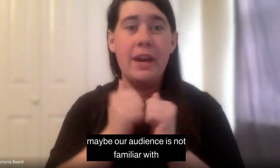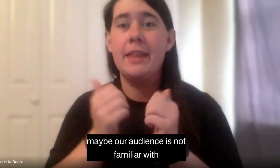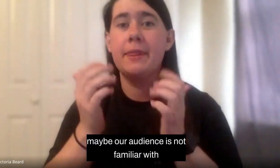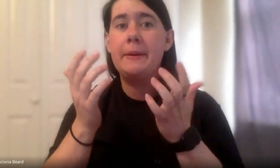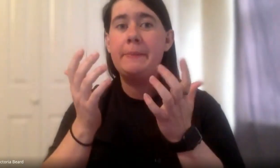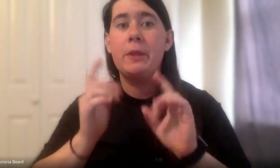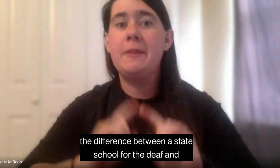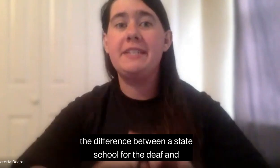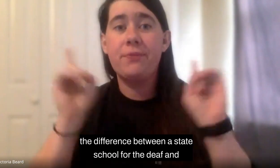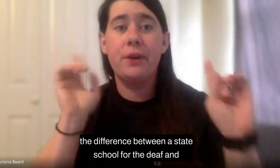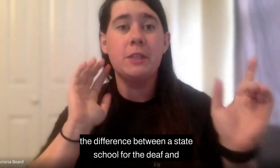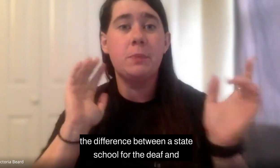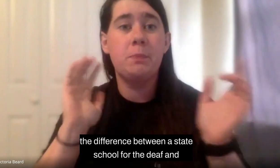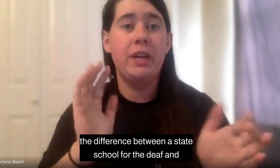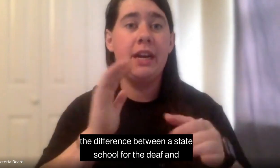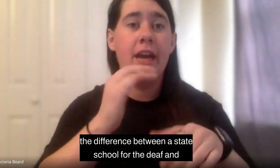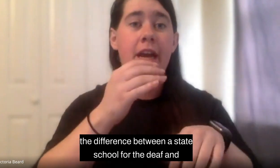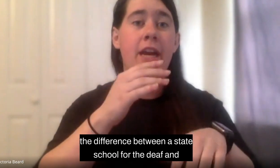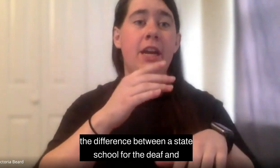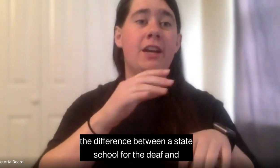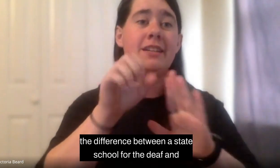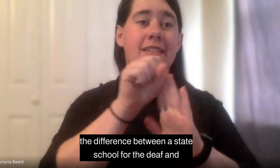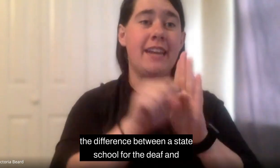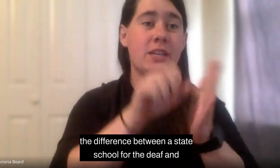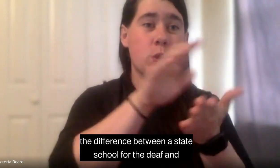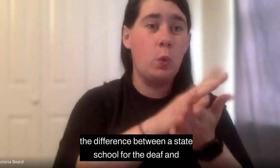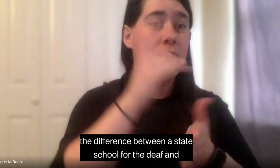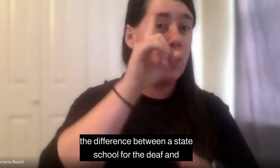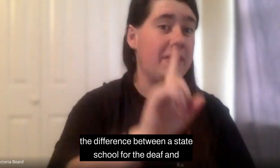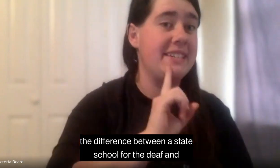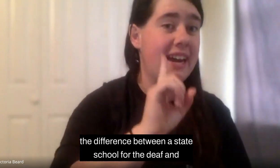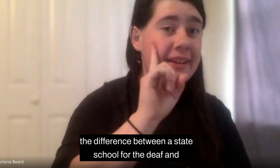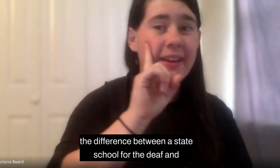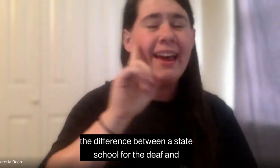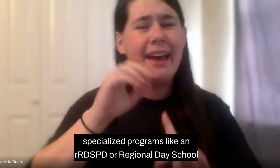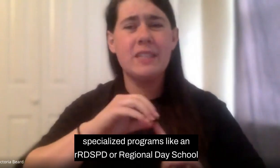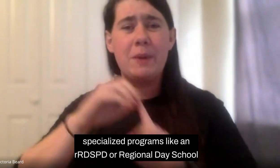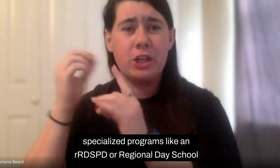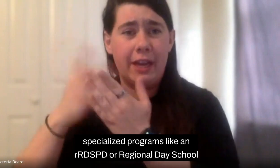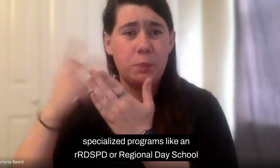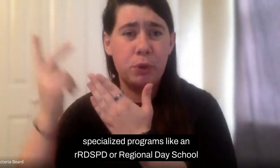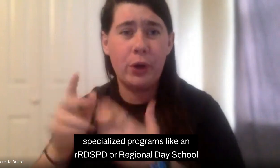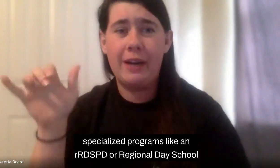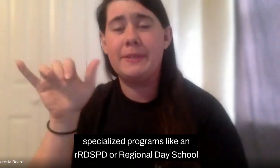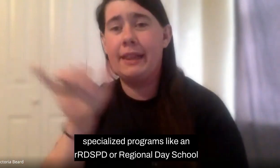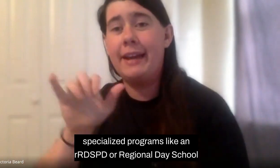the difference between a state state school for the deaf and specialized programs like an